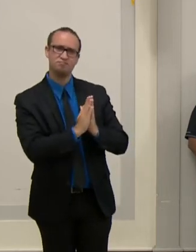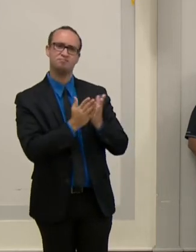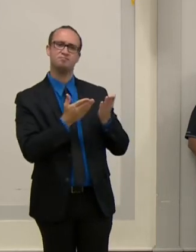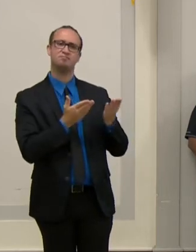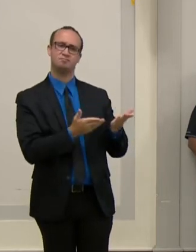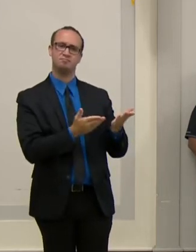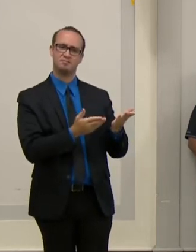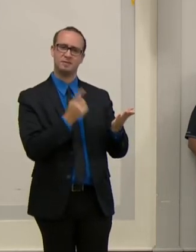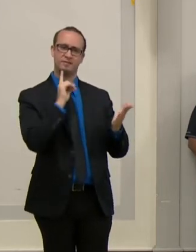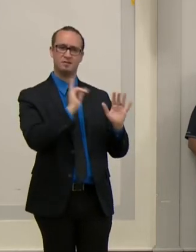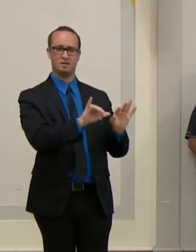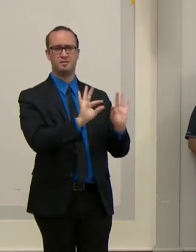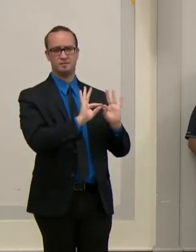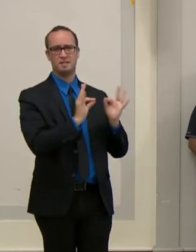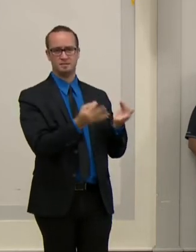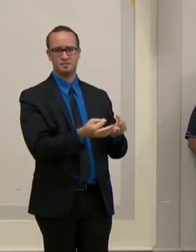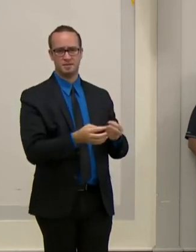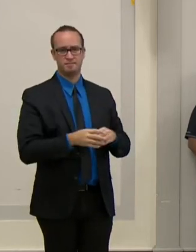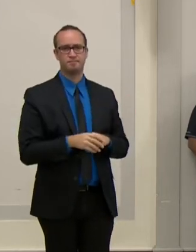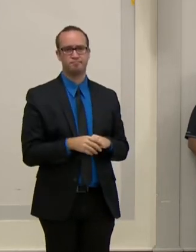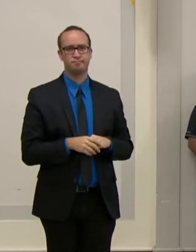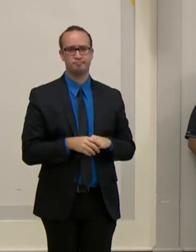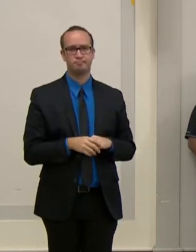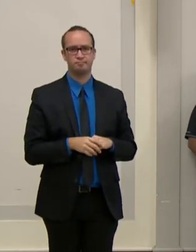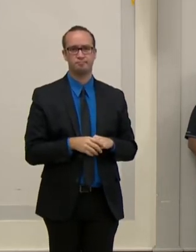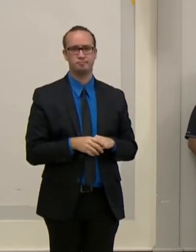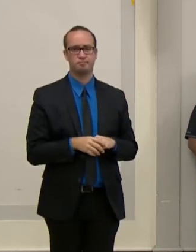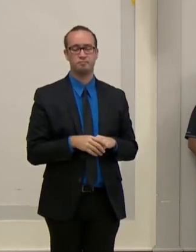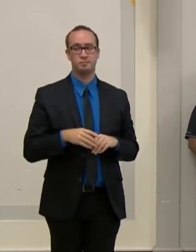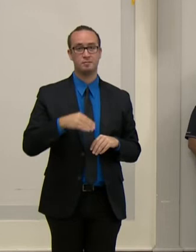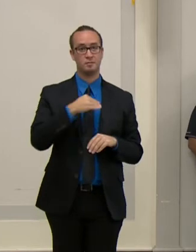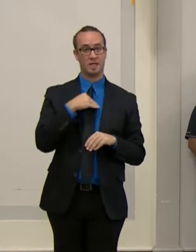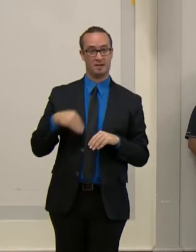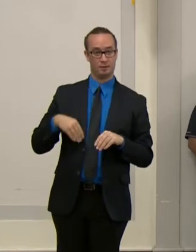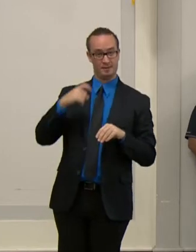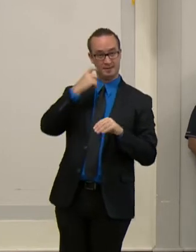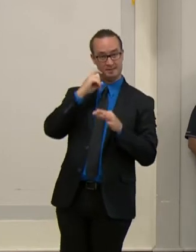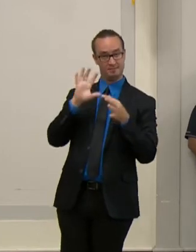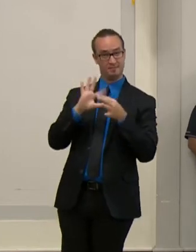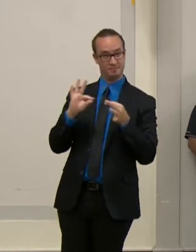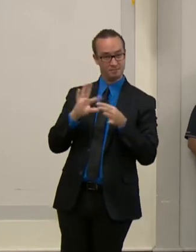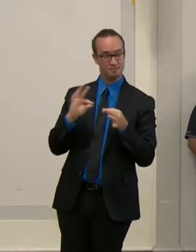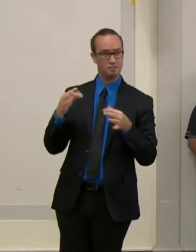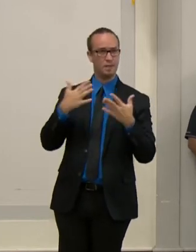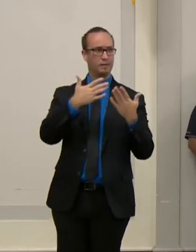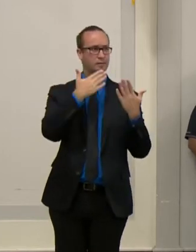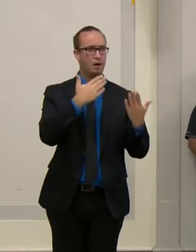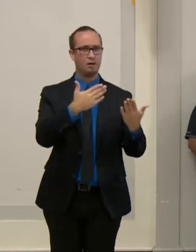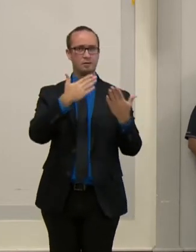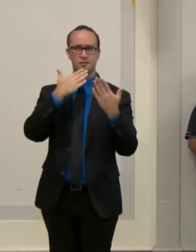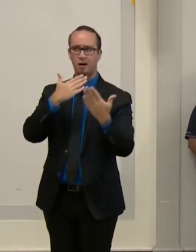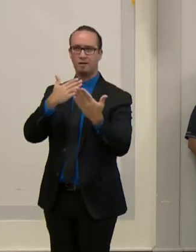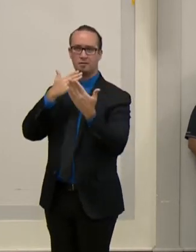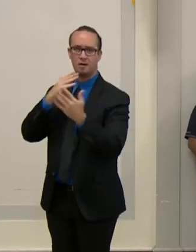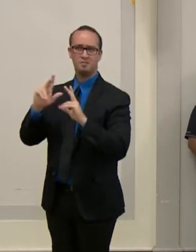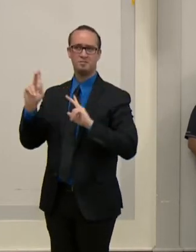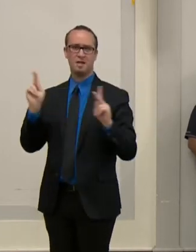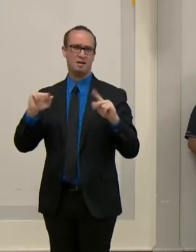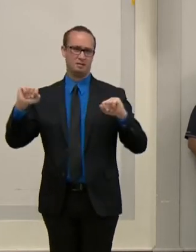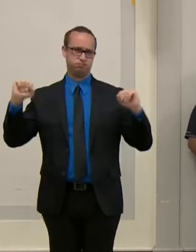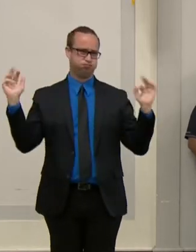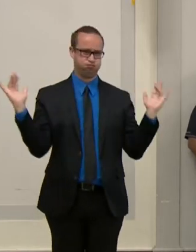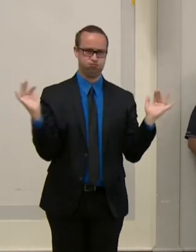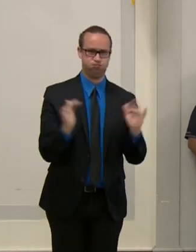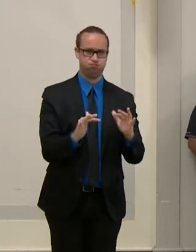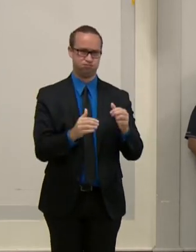we are truly grateful for the outpour of support from everyone who responded to the incident. I would